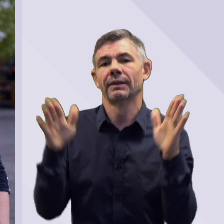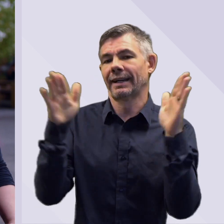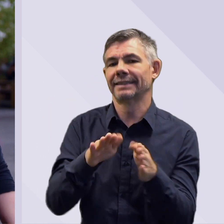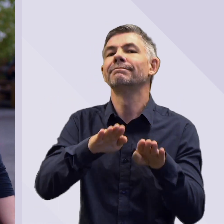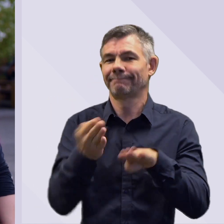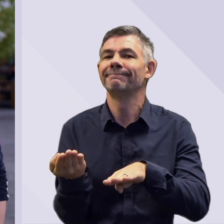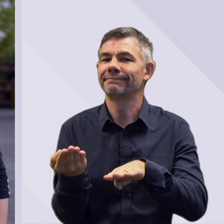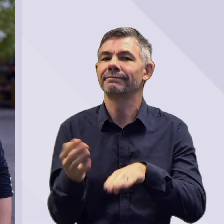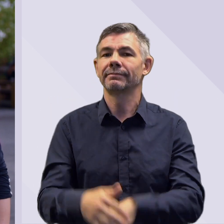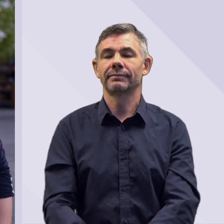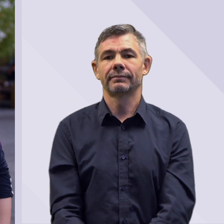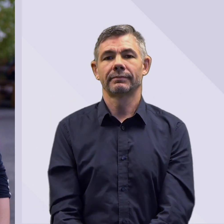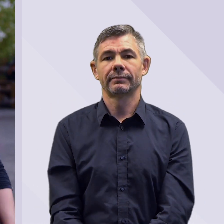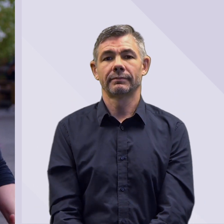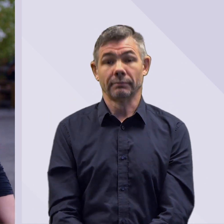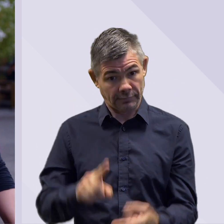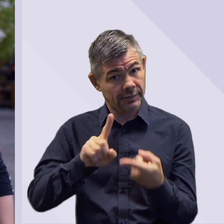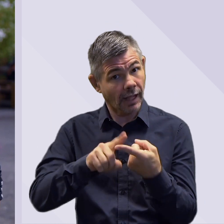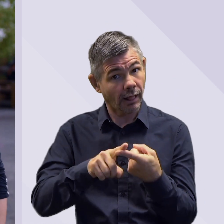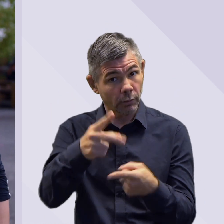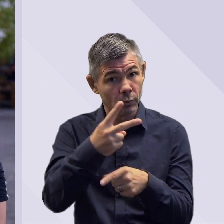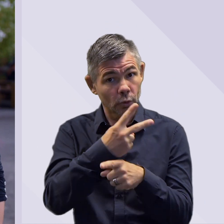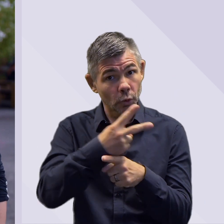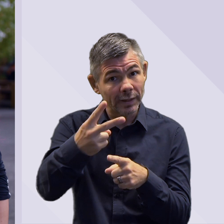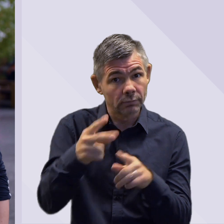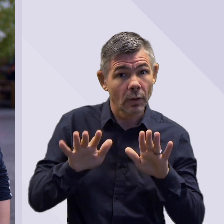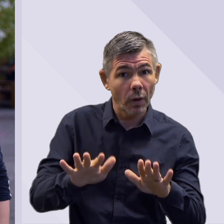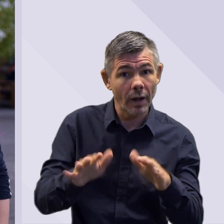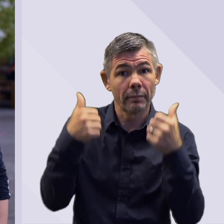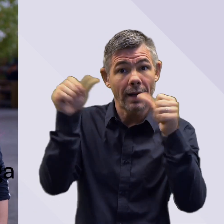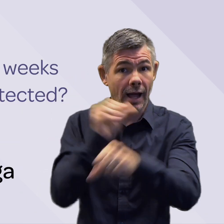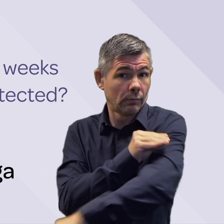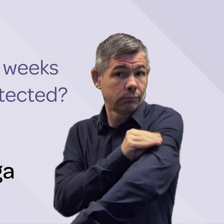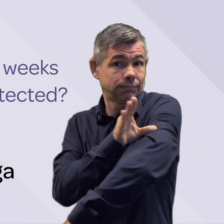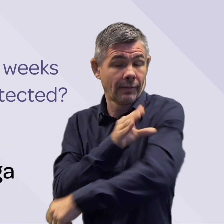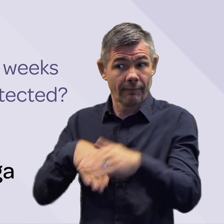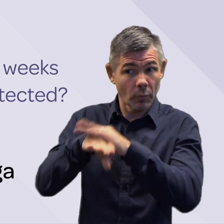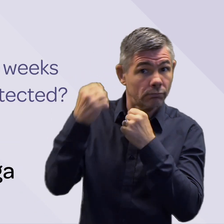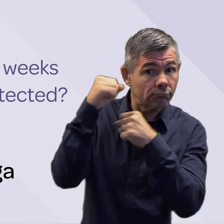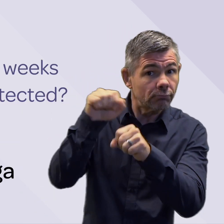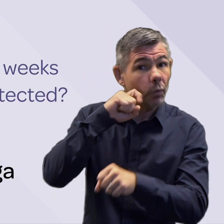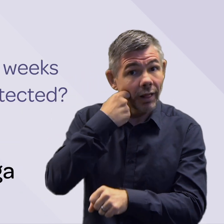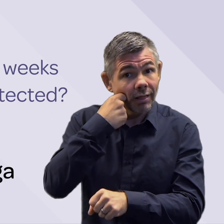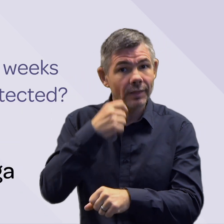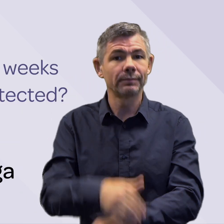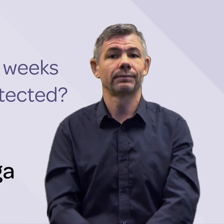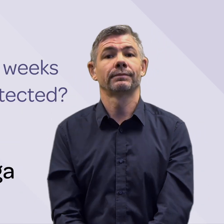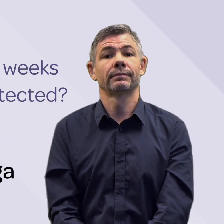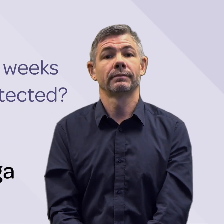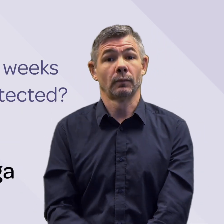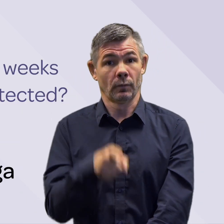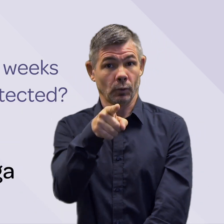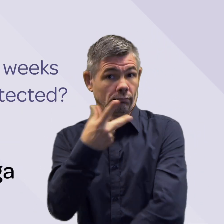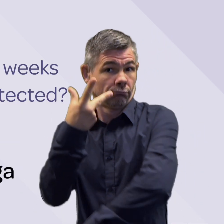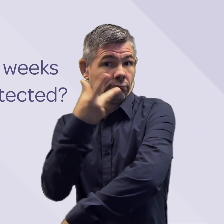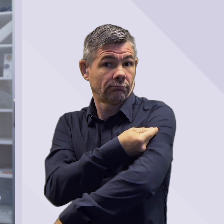infection, they're more protected from hospitalization and they're more protected from dying from the disease. Does it still take two weeks to become fully protected?